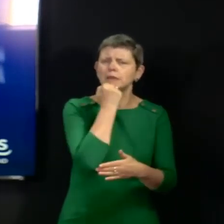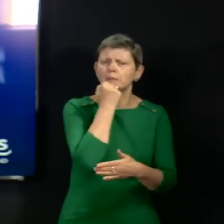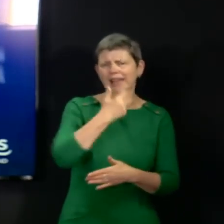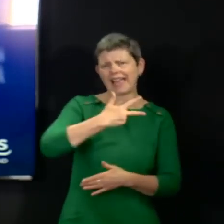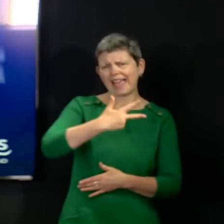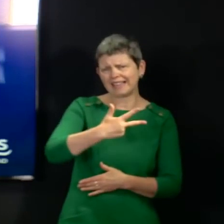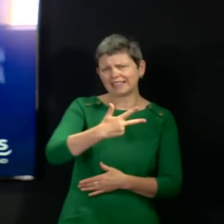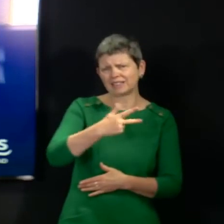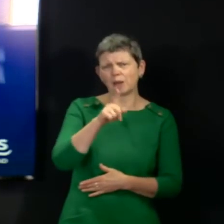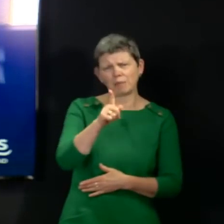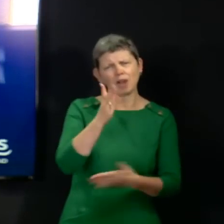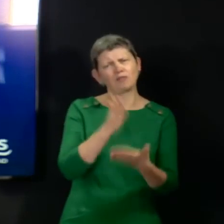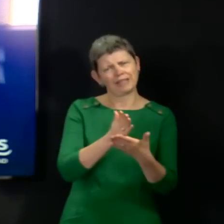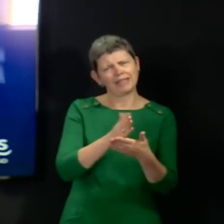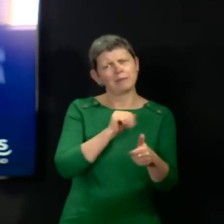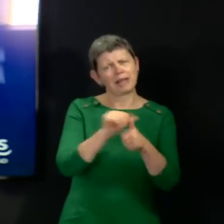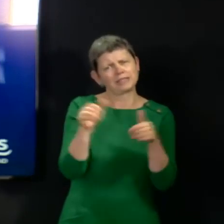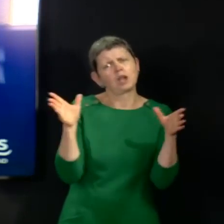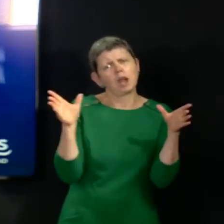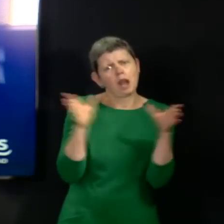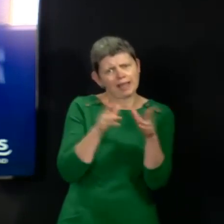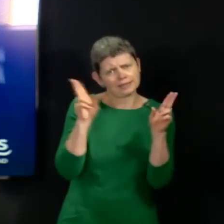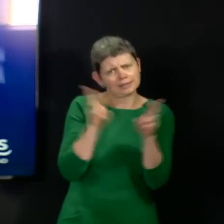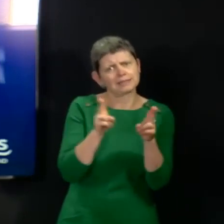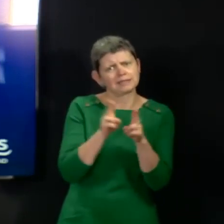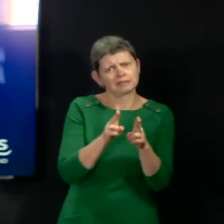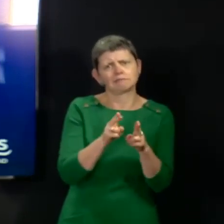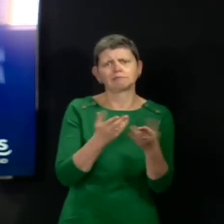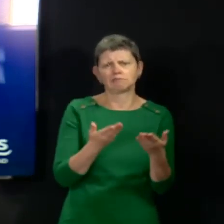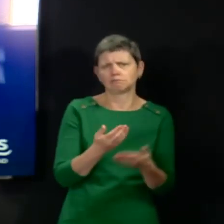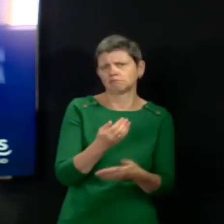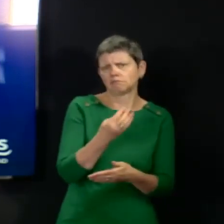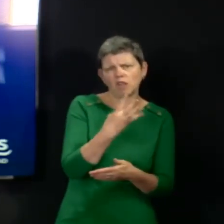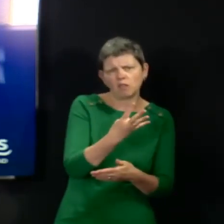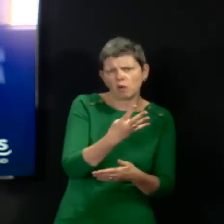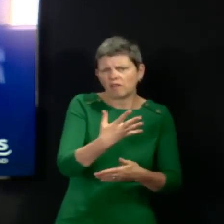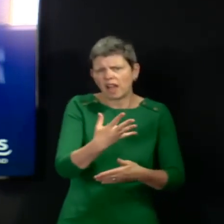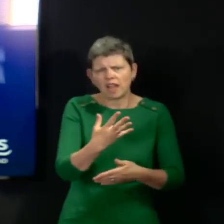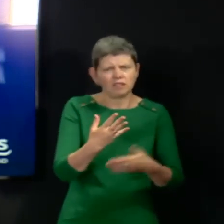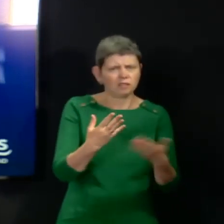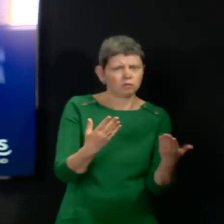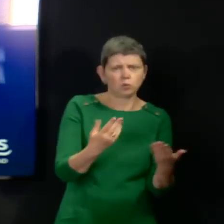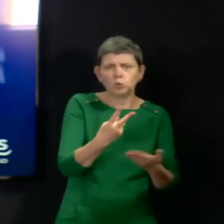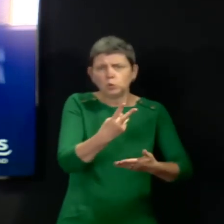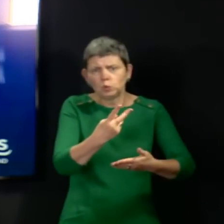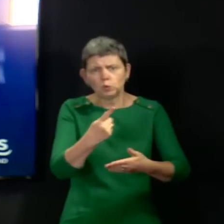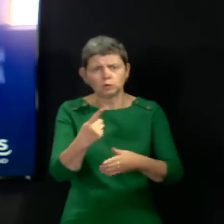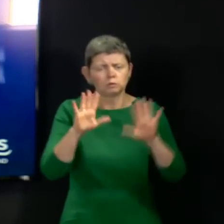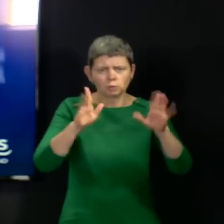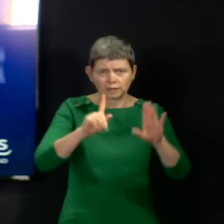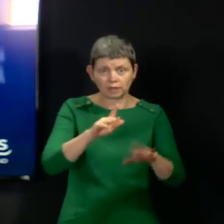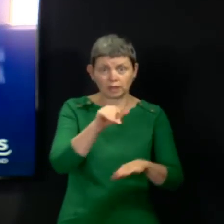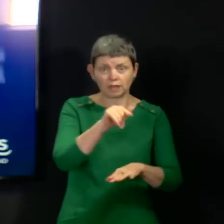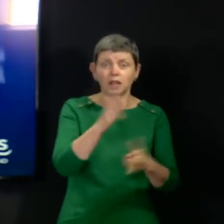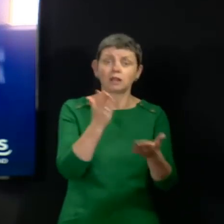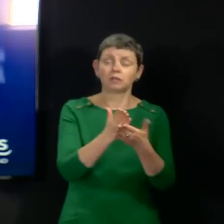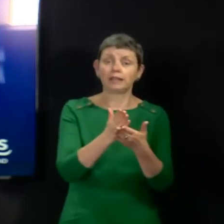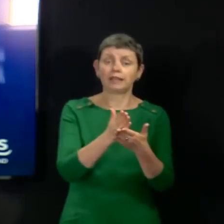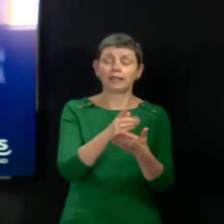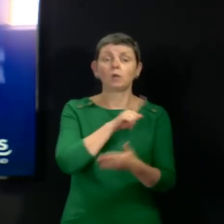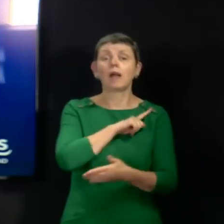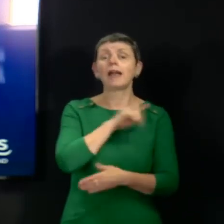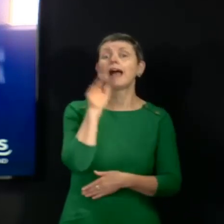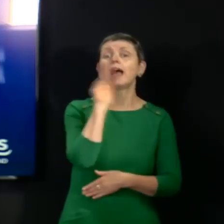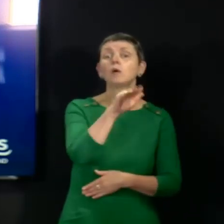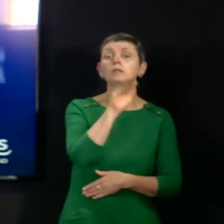we'd like you to meet in smaller groups. This is because the outdoors, there is a significantly lower risk of catching the virus. There is